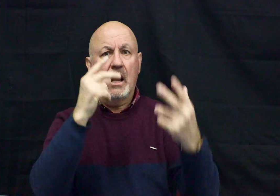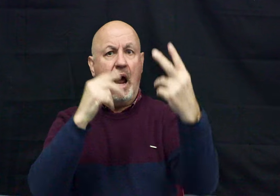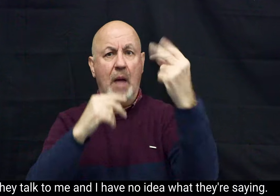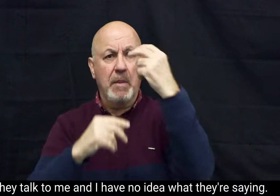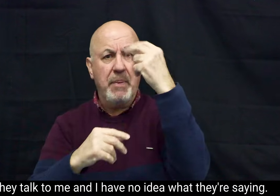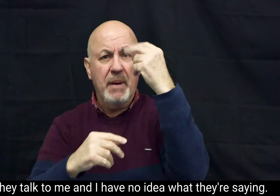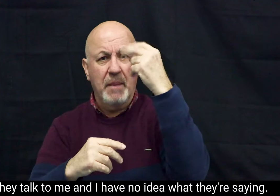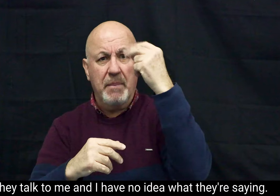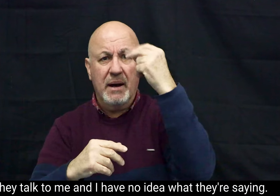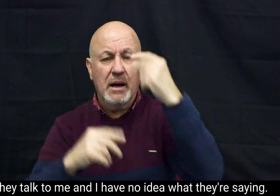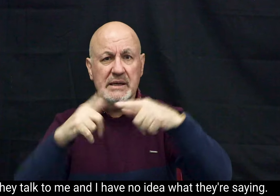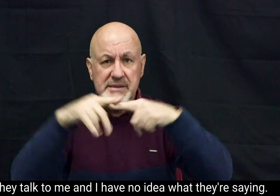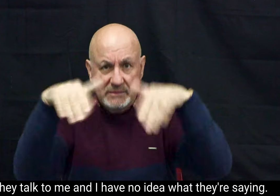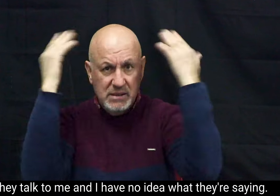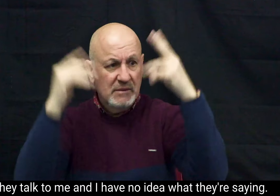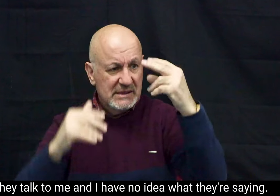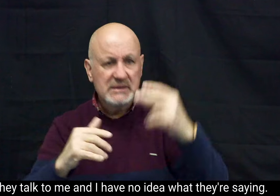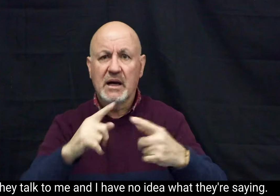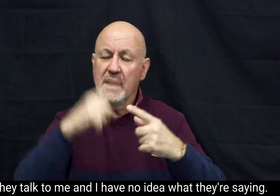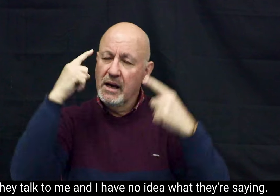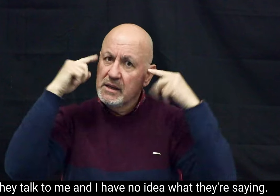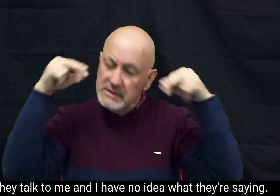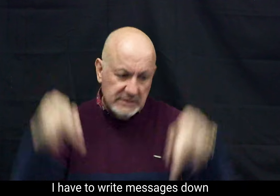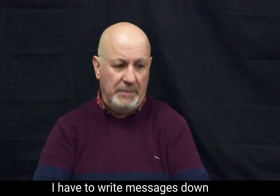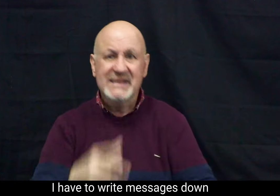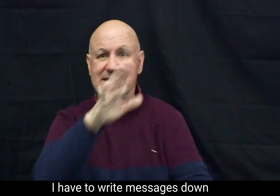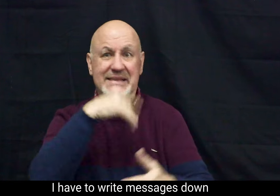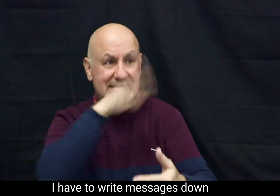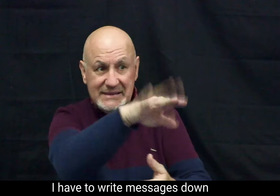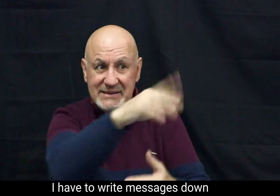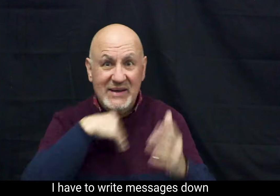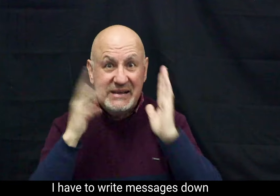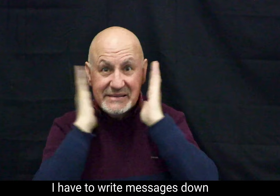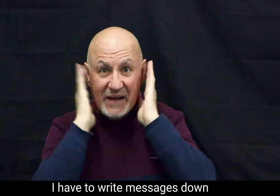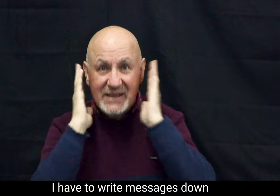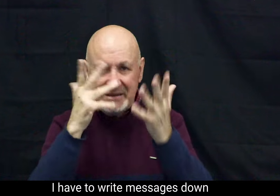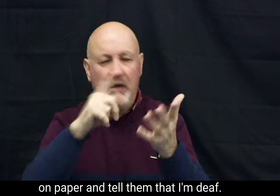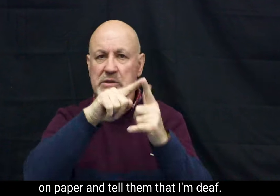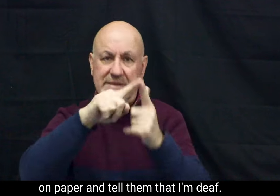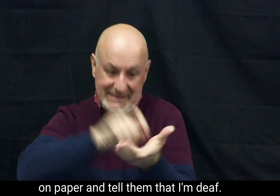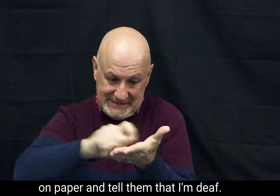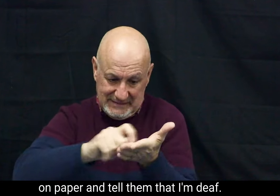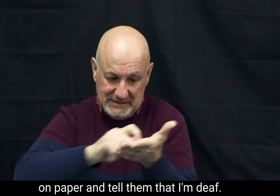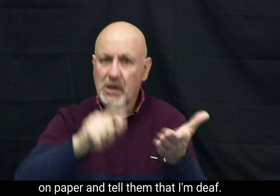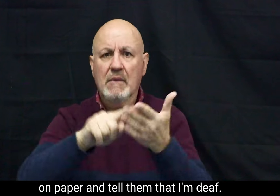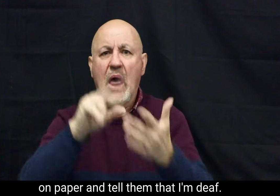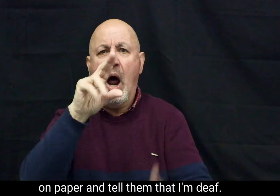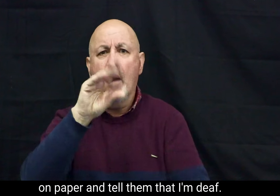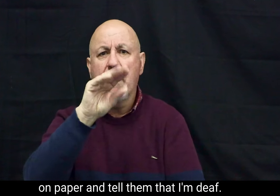They talk to me and I have no idea what they're saying. I have to write messages down on paper and tell them that I'm deaf.